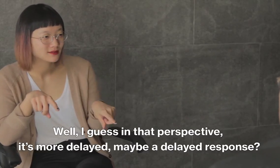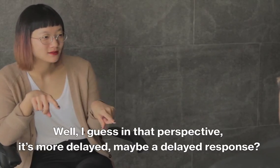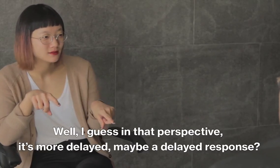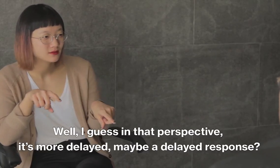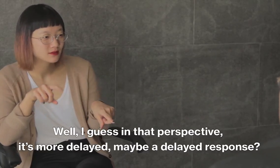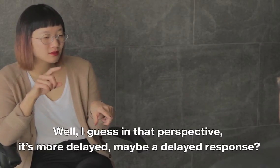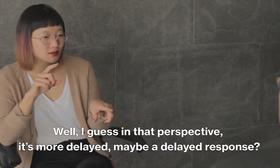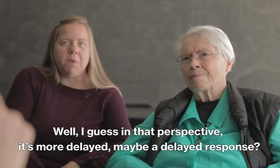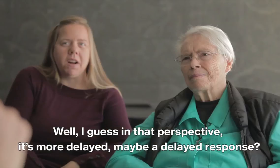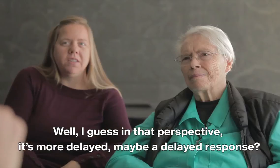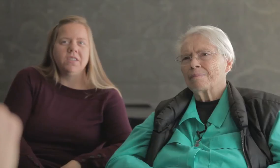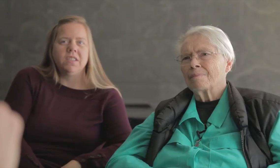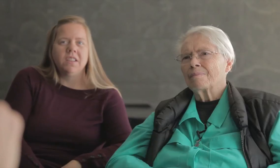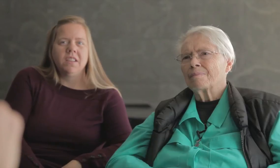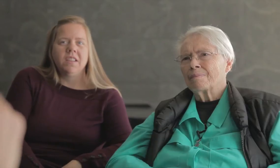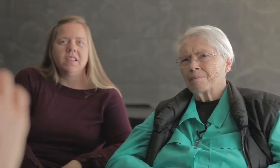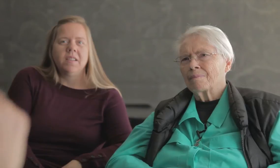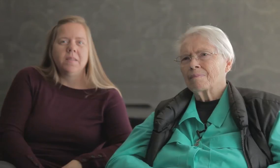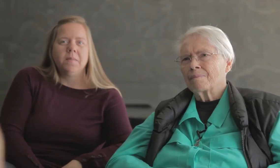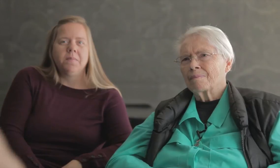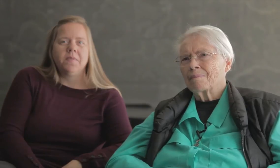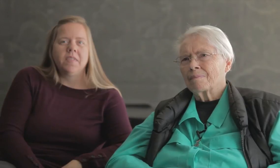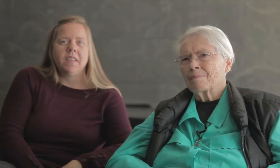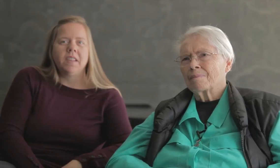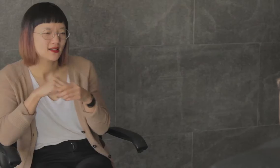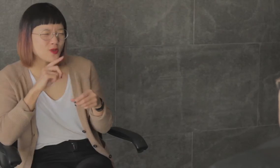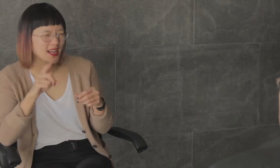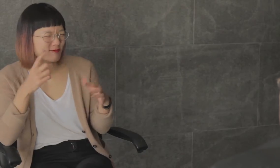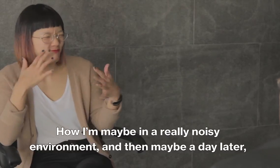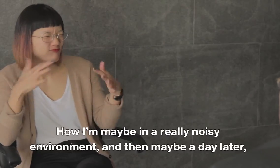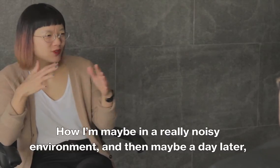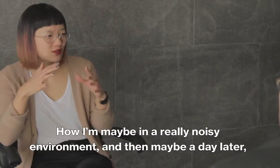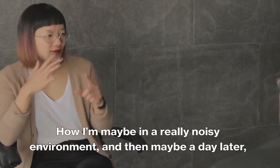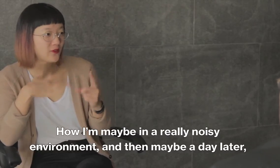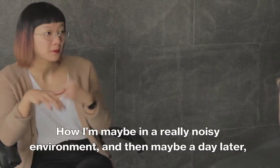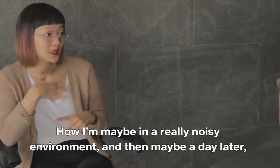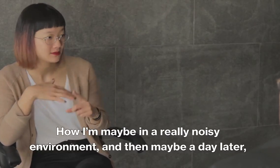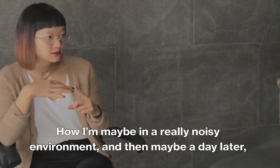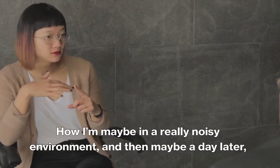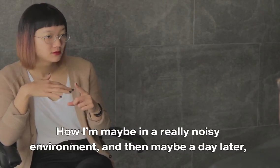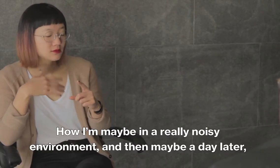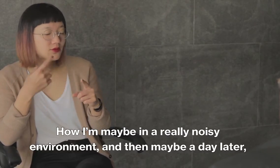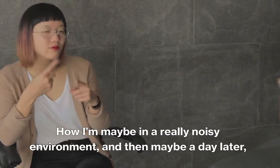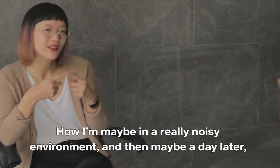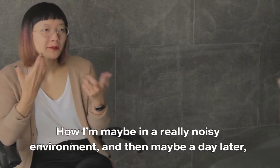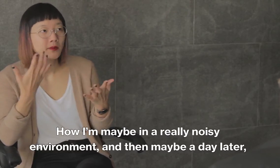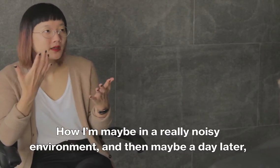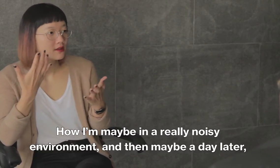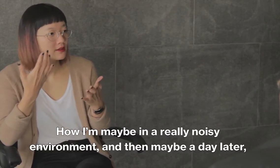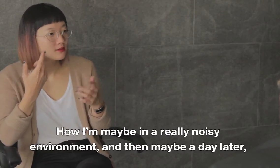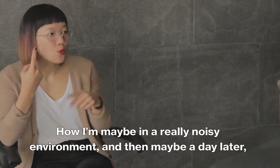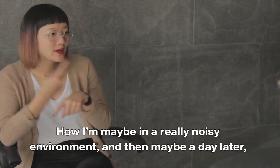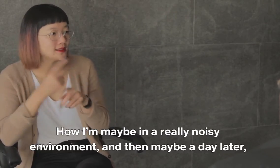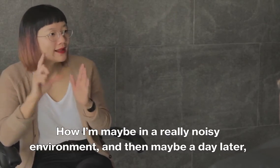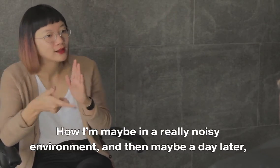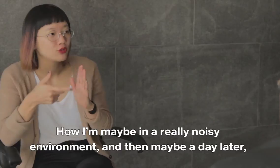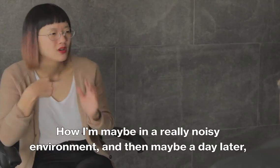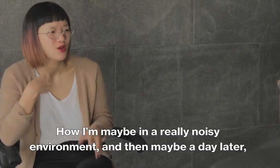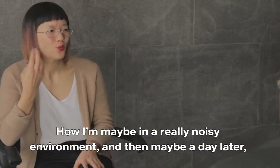maybe a delayed response, how I'm maybe in a really noisy environment, and then maybe a day